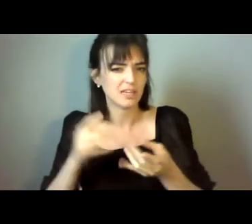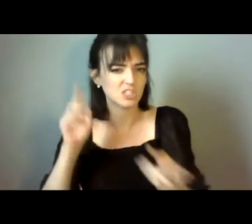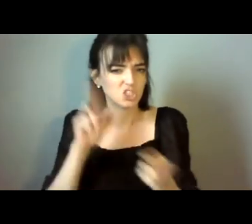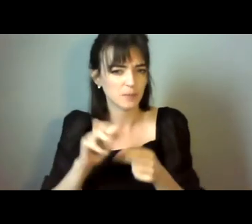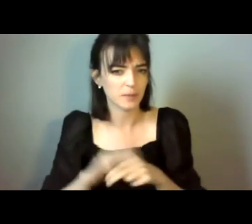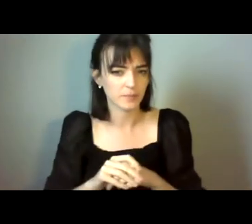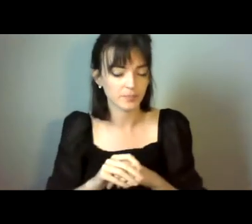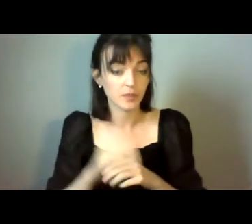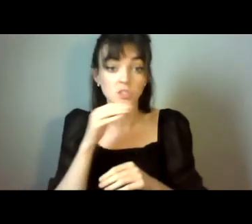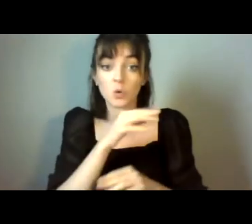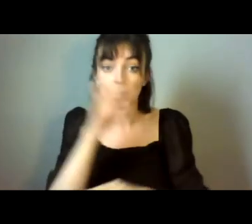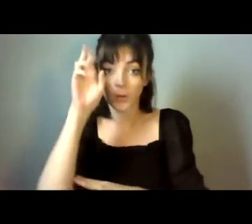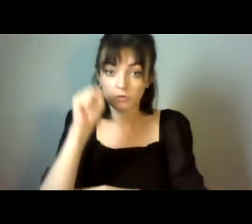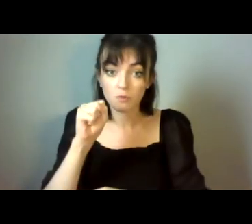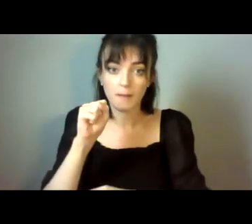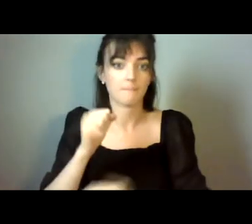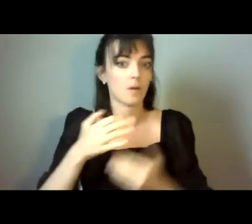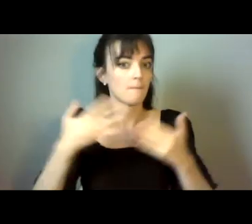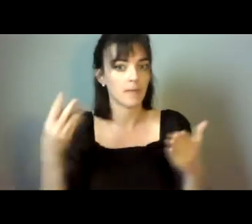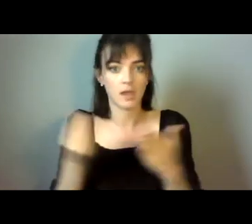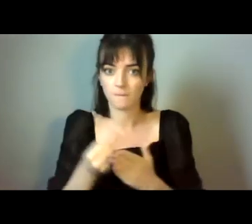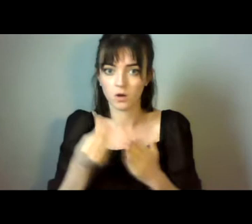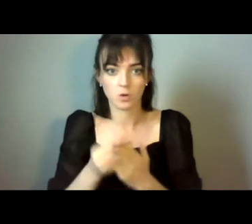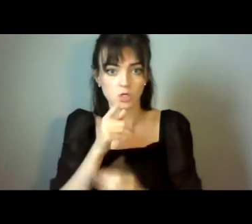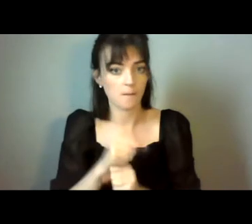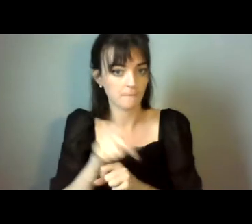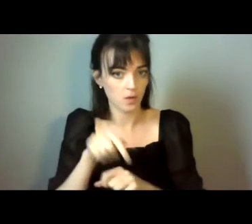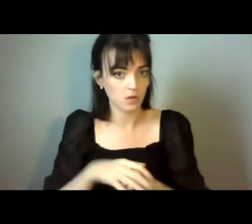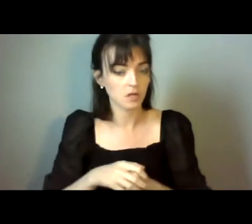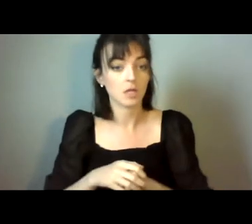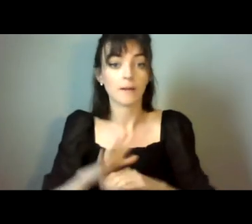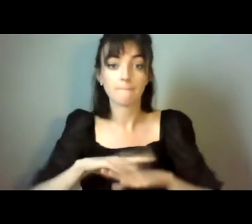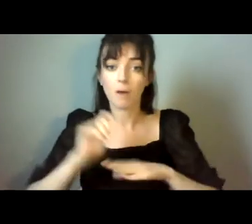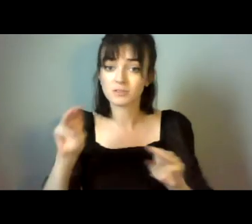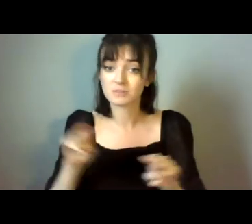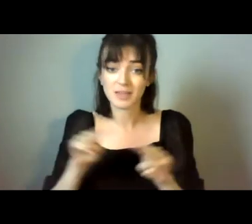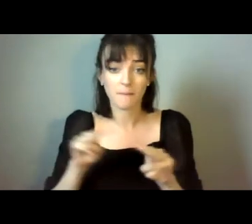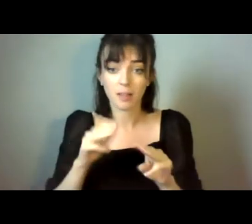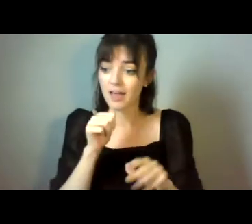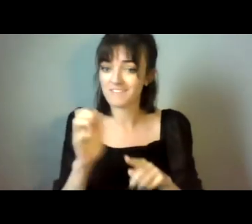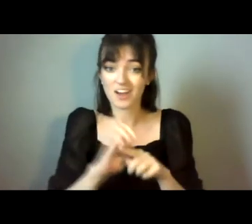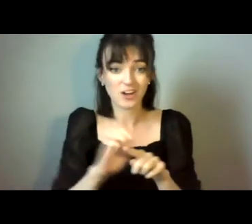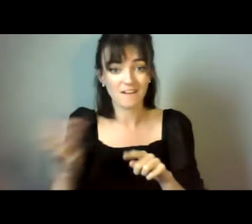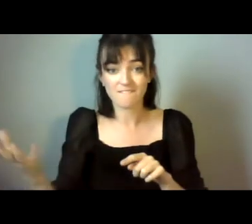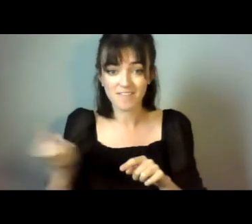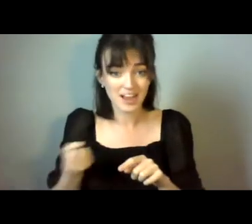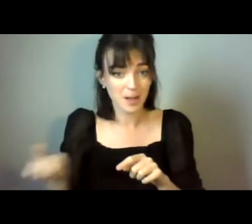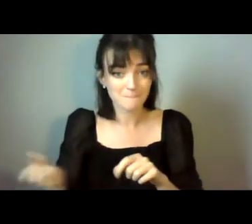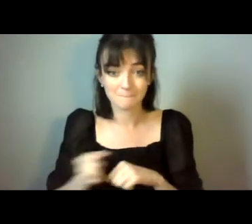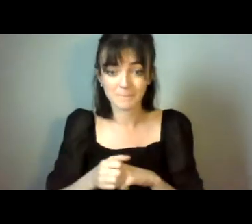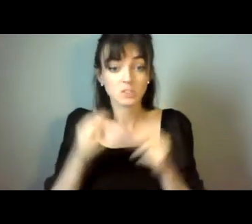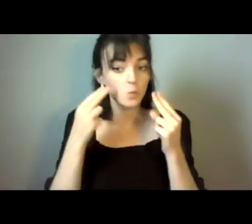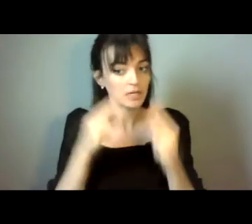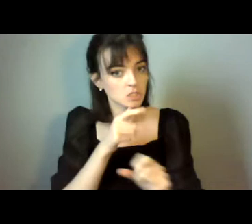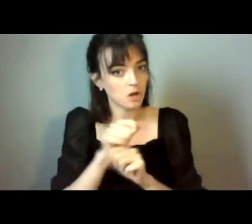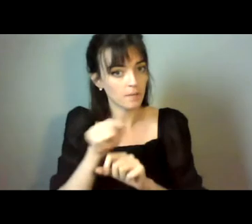remember this huge cost factor here, and that that's, you know, most people are on very limited income and we need, that needs to be addressed. It is